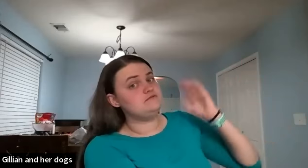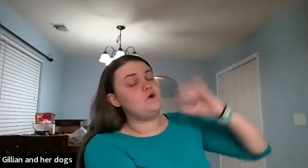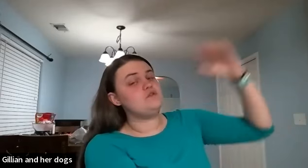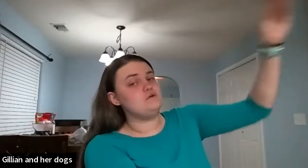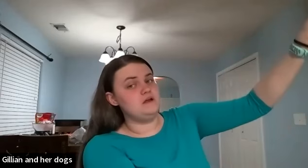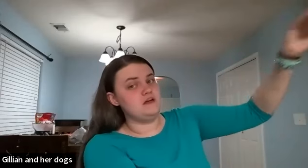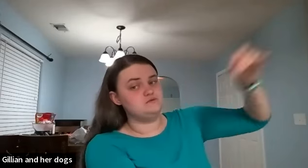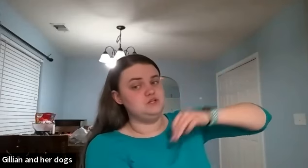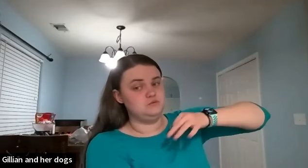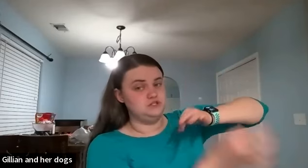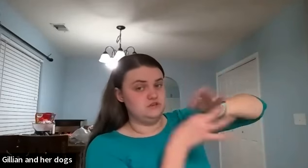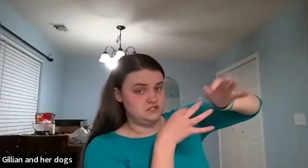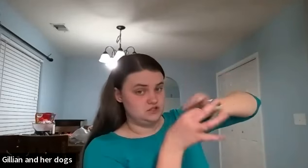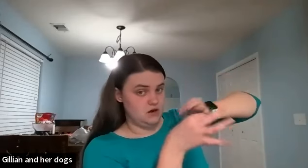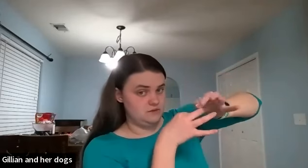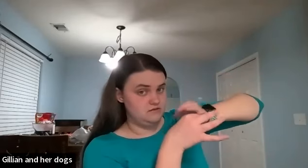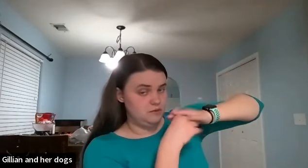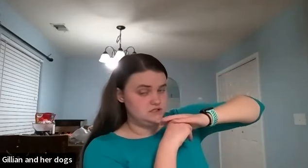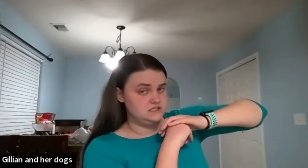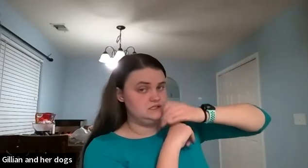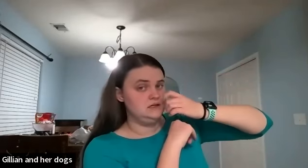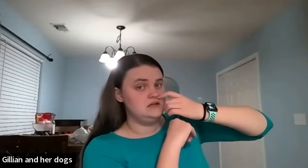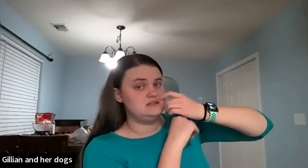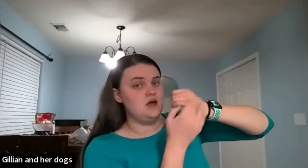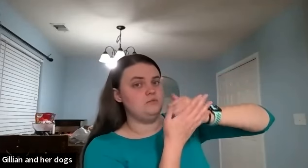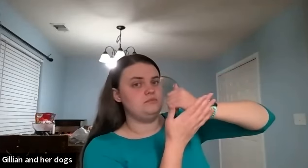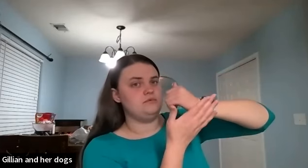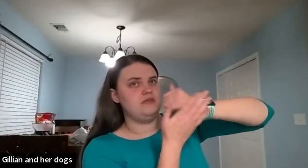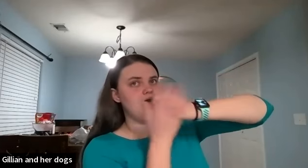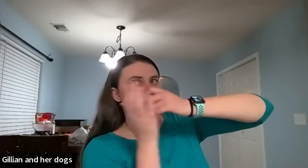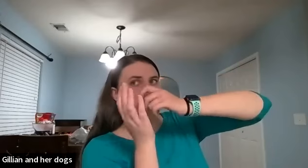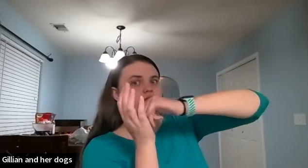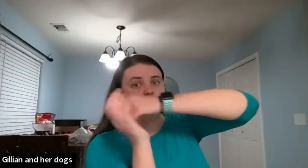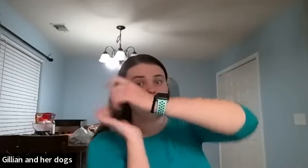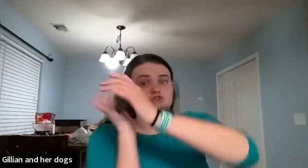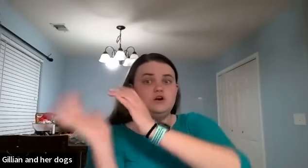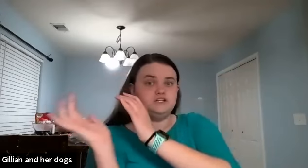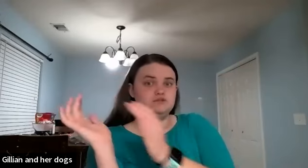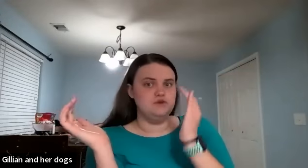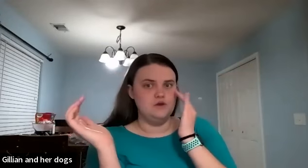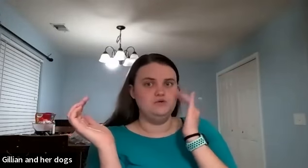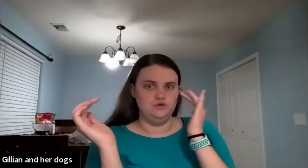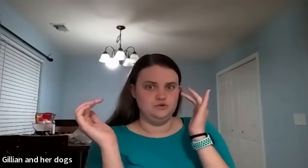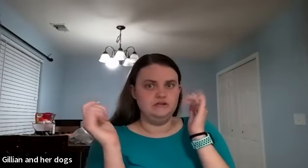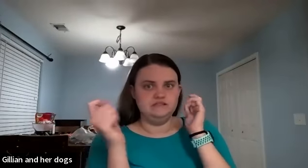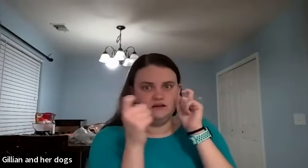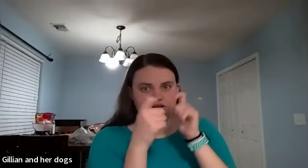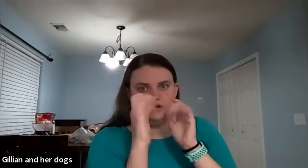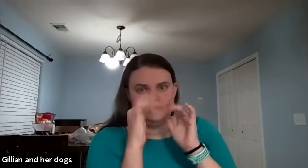farther away that's when you would do the describing of a person to help that the person you're talking to know who you're exactly talking